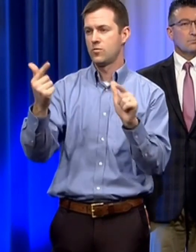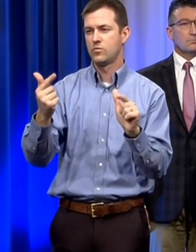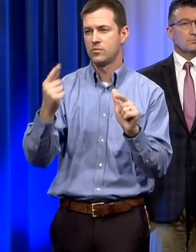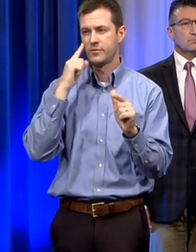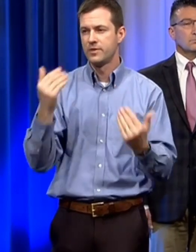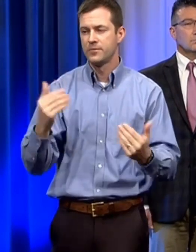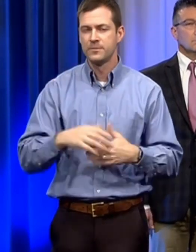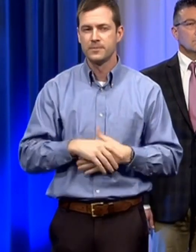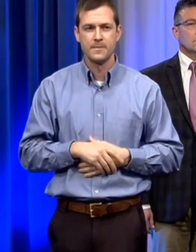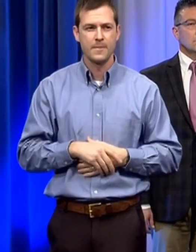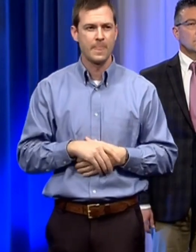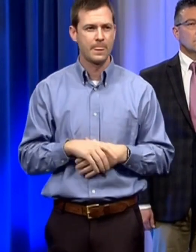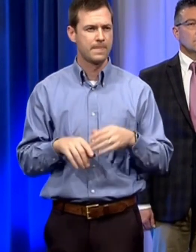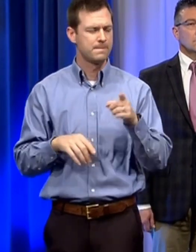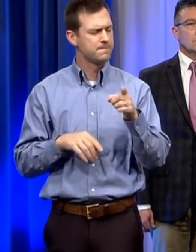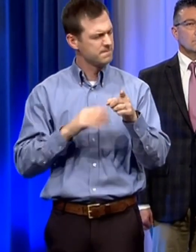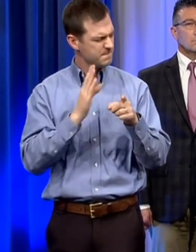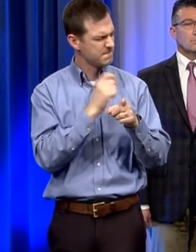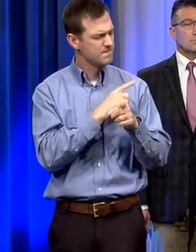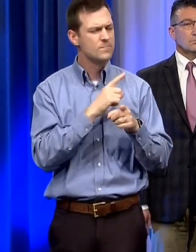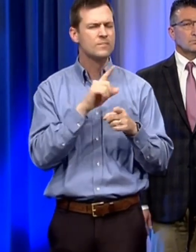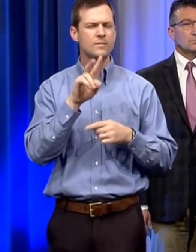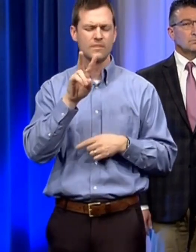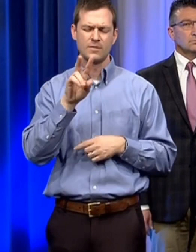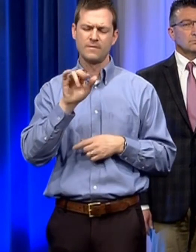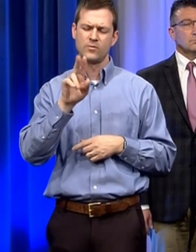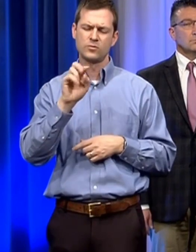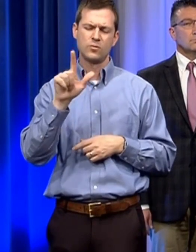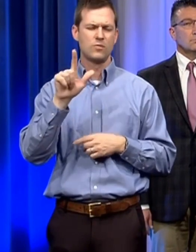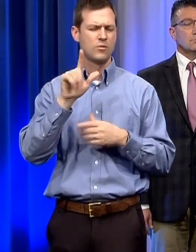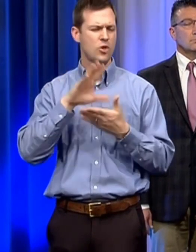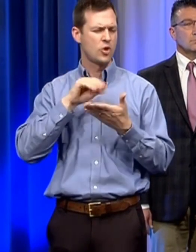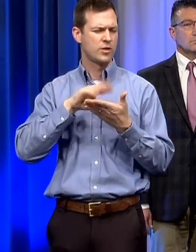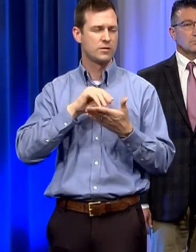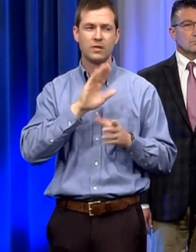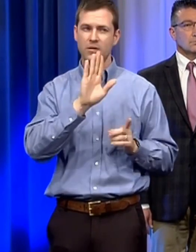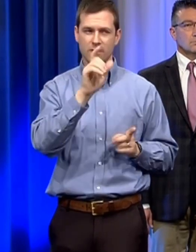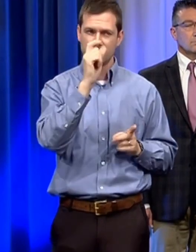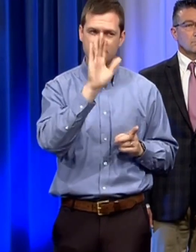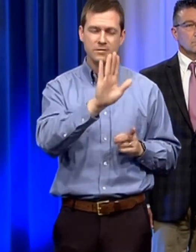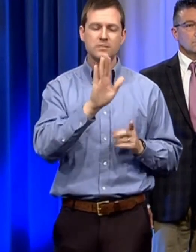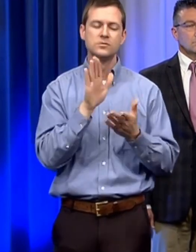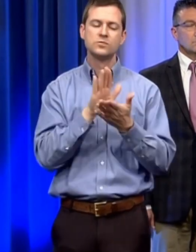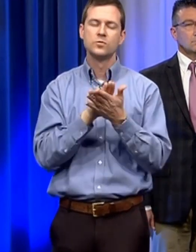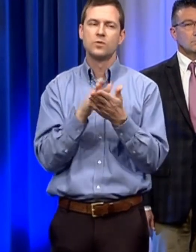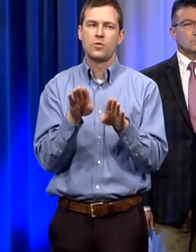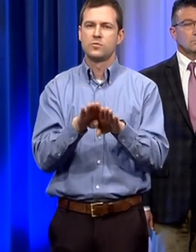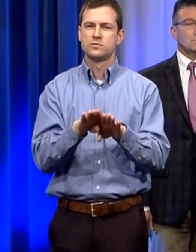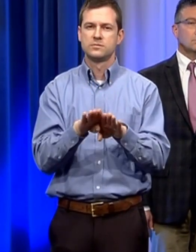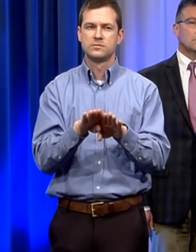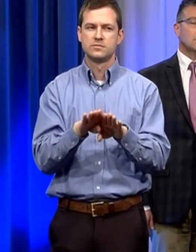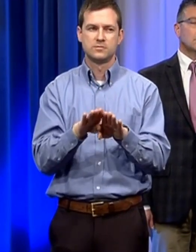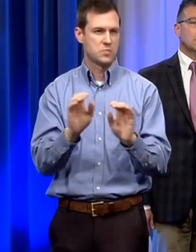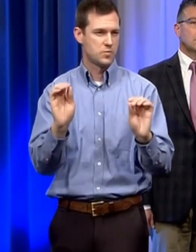districts expected to provide virtual learning any aspect during this time no school this school will be closed uh we do have i know that